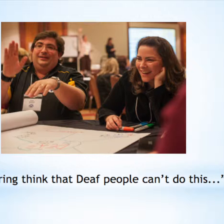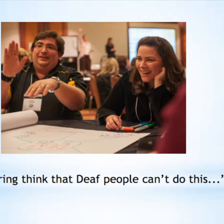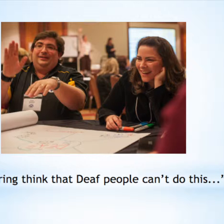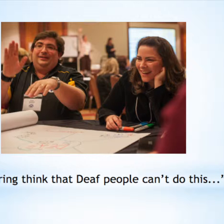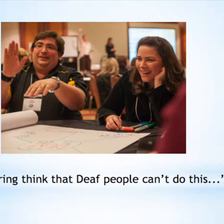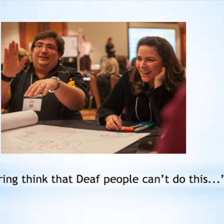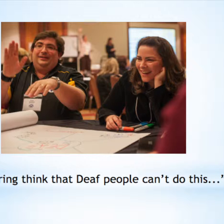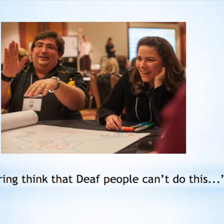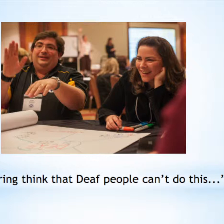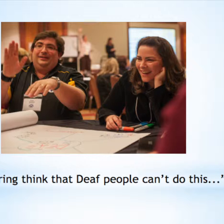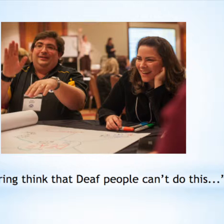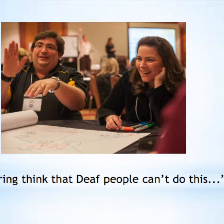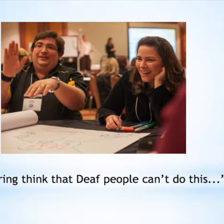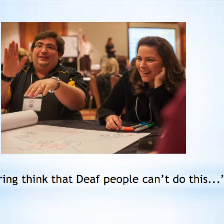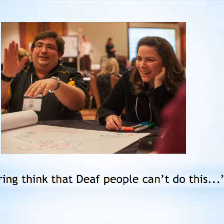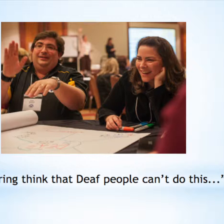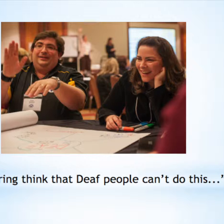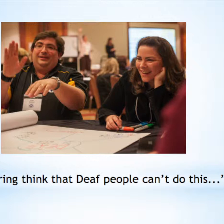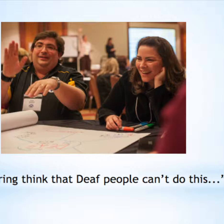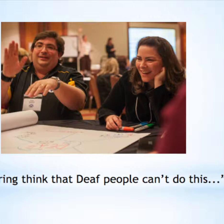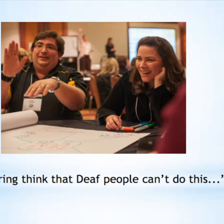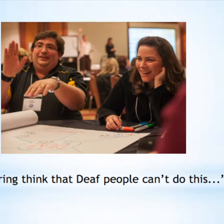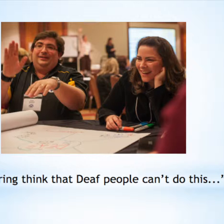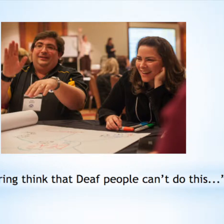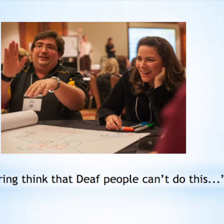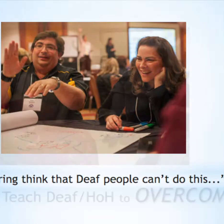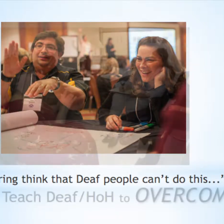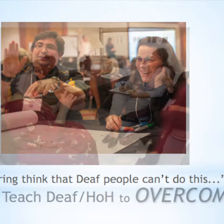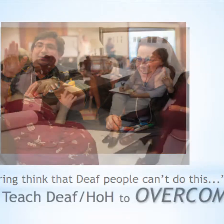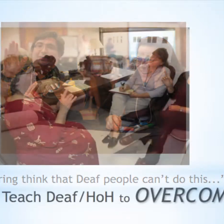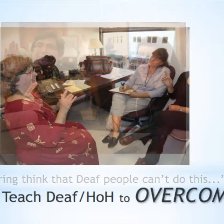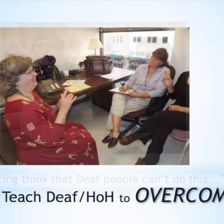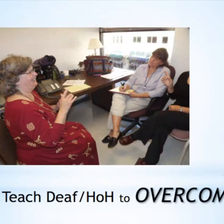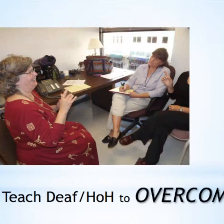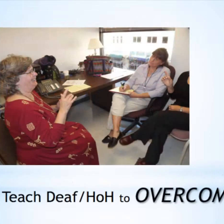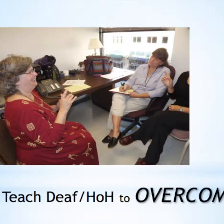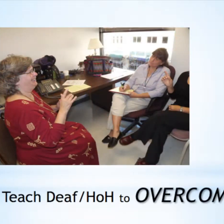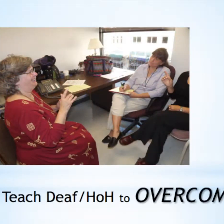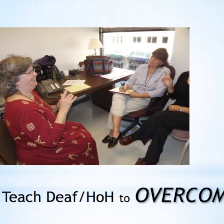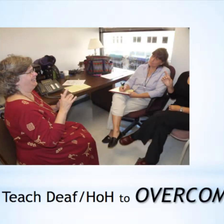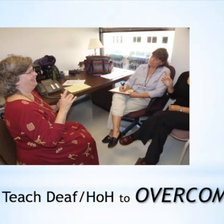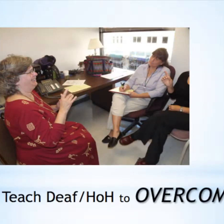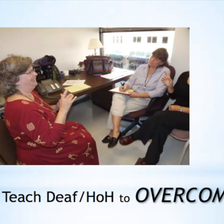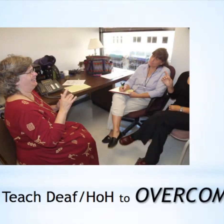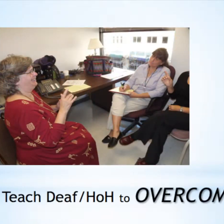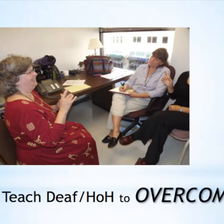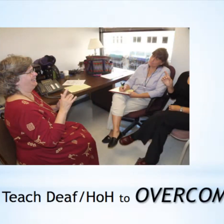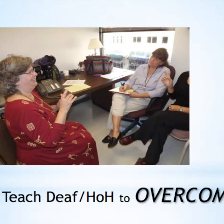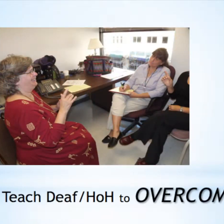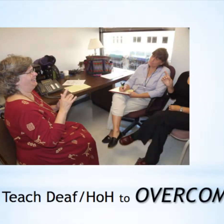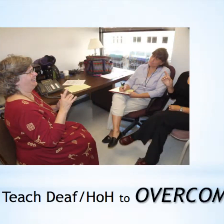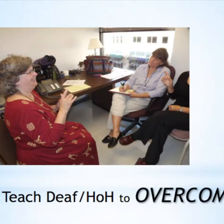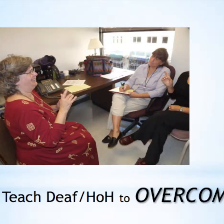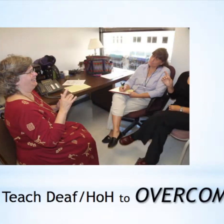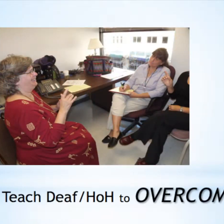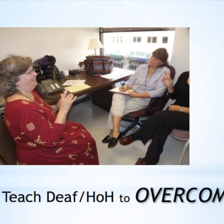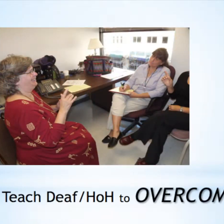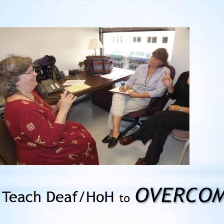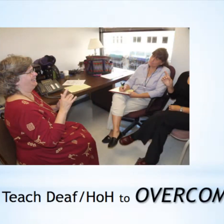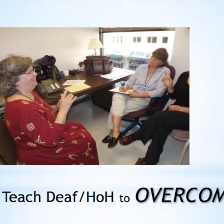And my job, my role, really helps me to